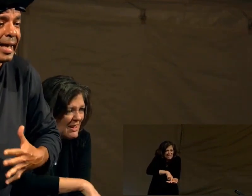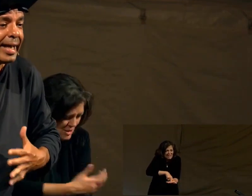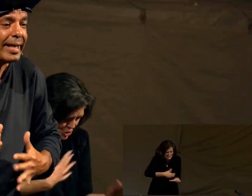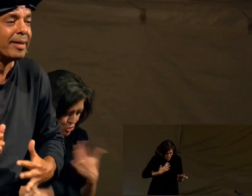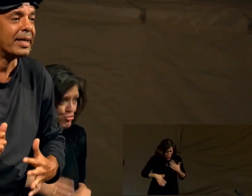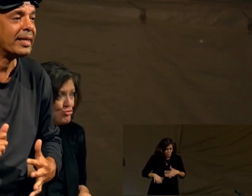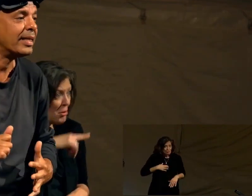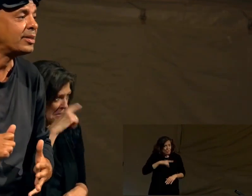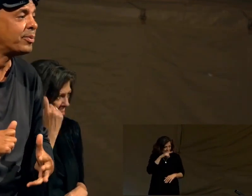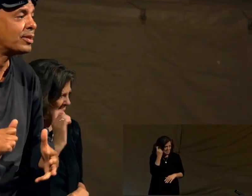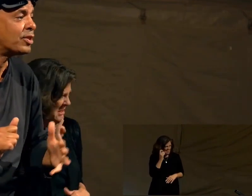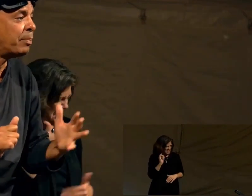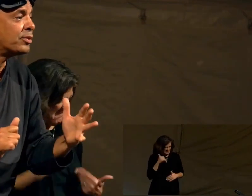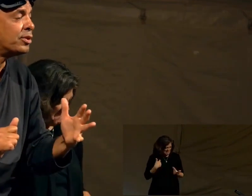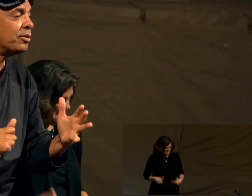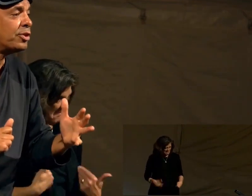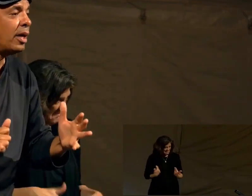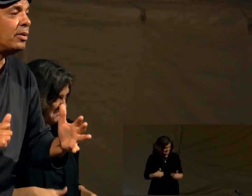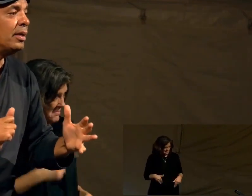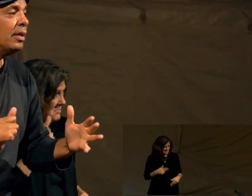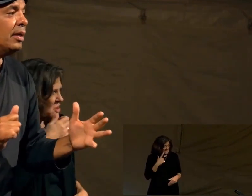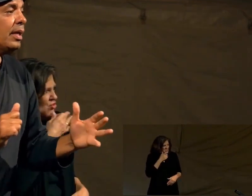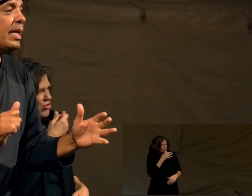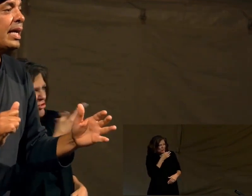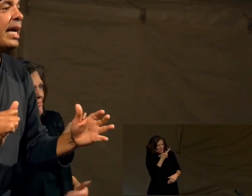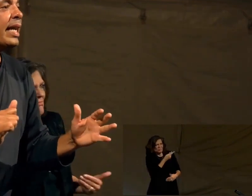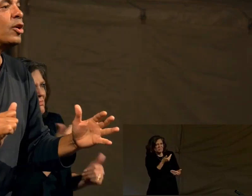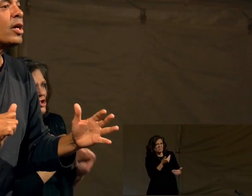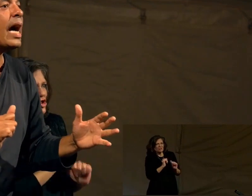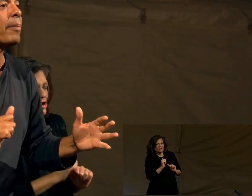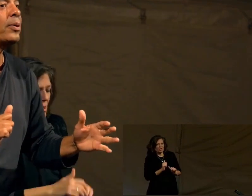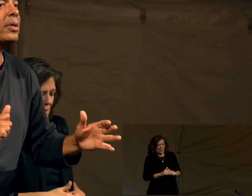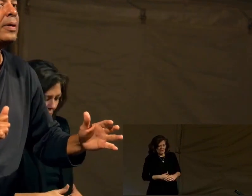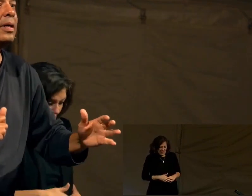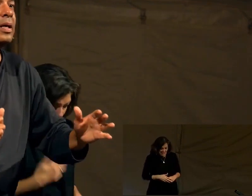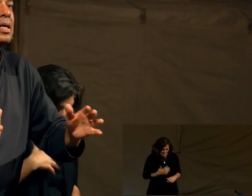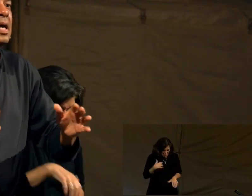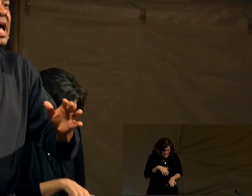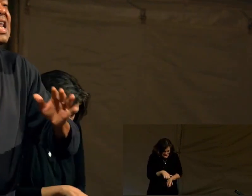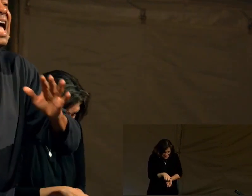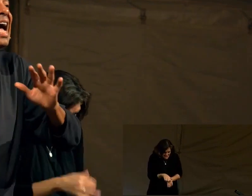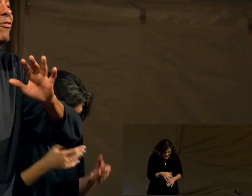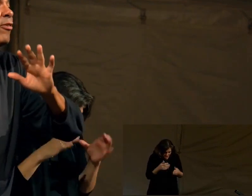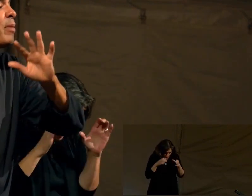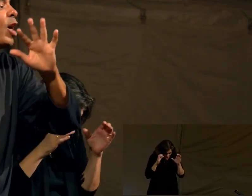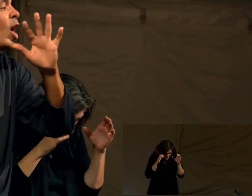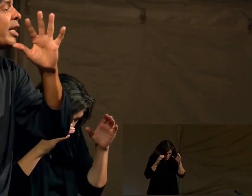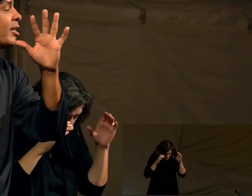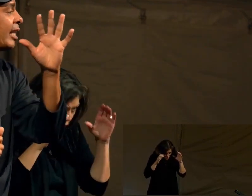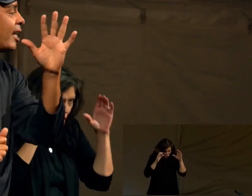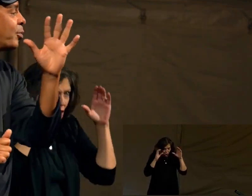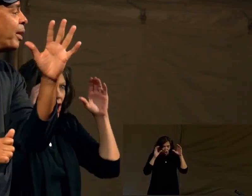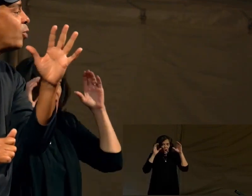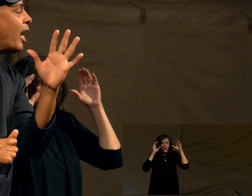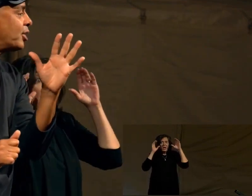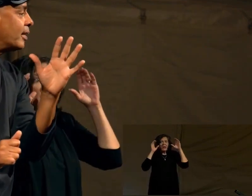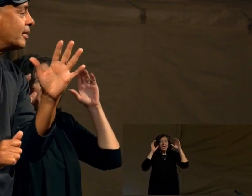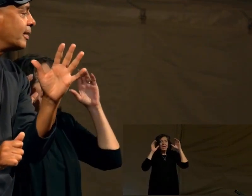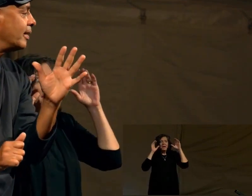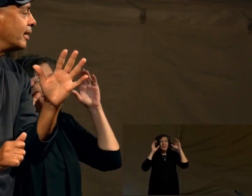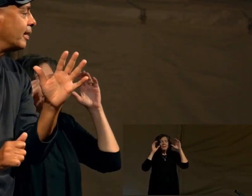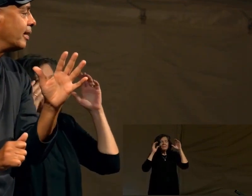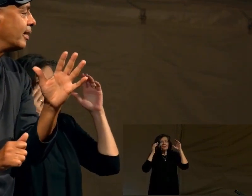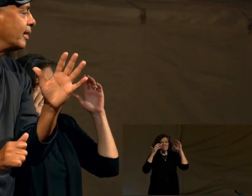all in black like I am like this because I was about to do a show and I look up and half of my audience has been